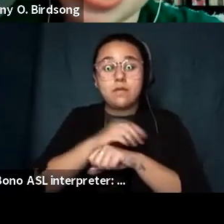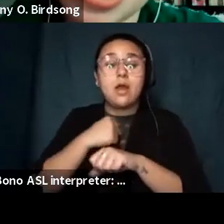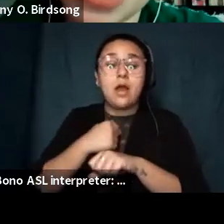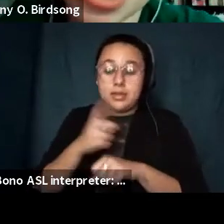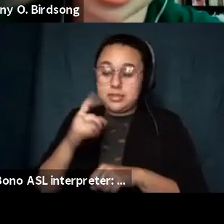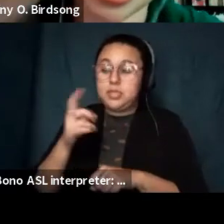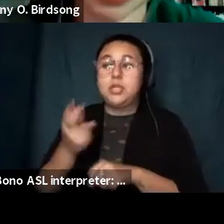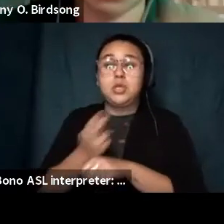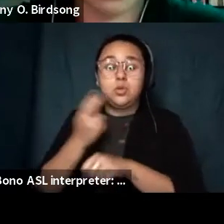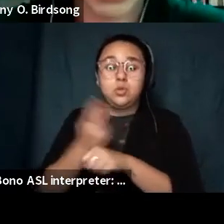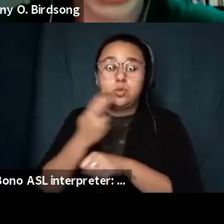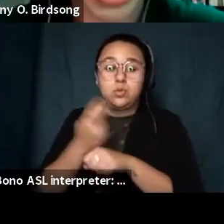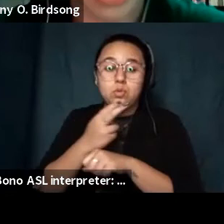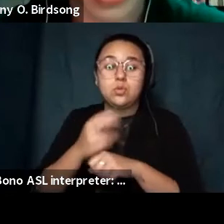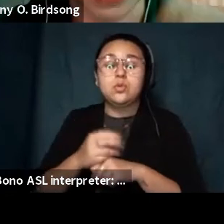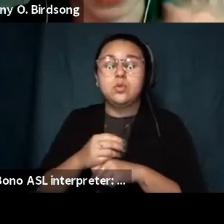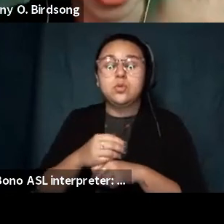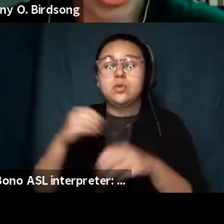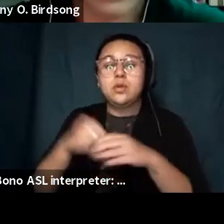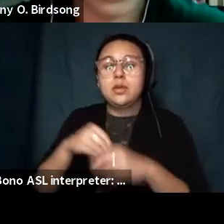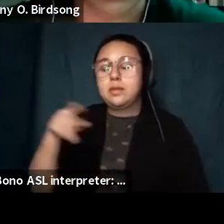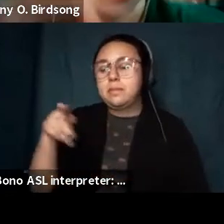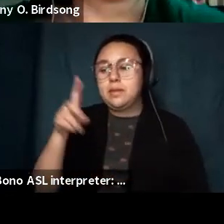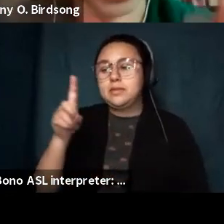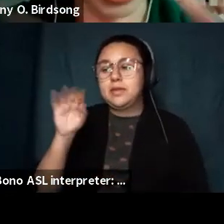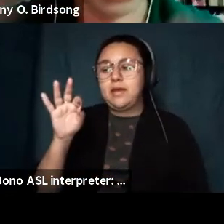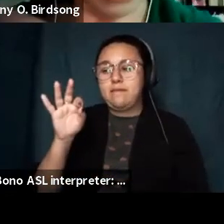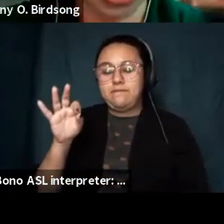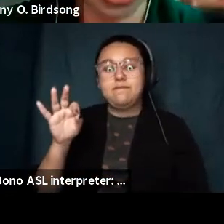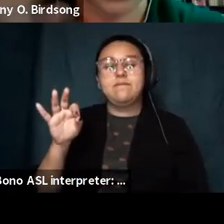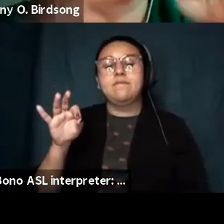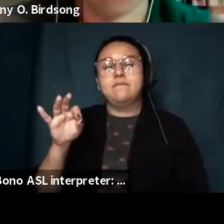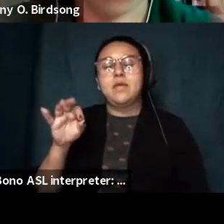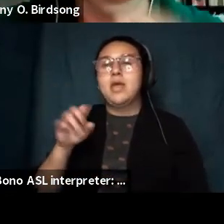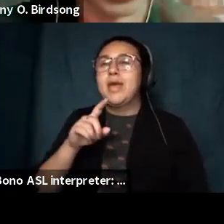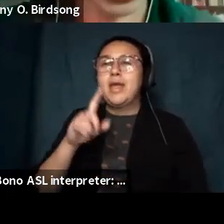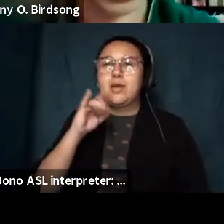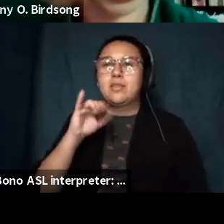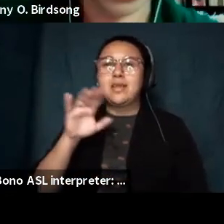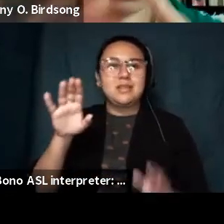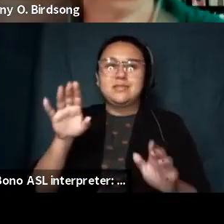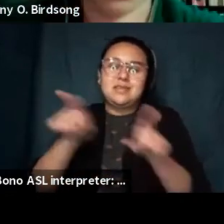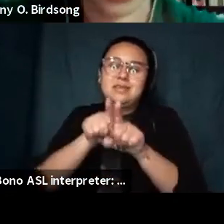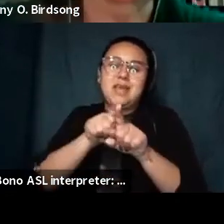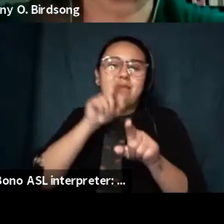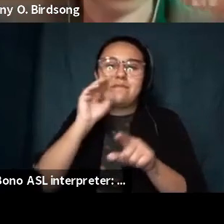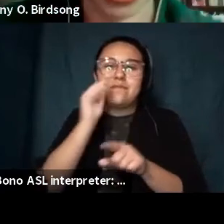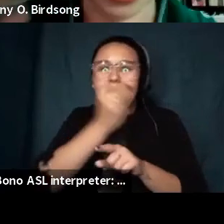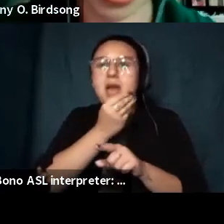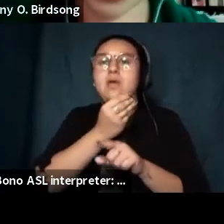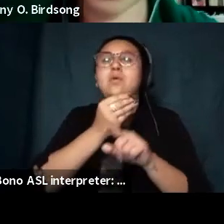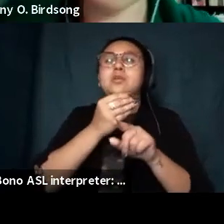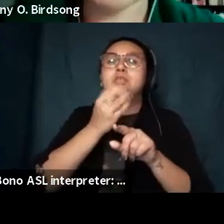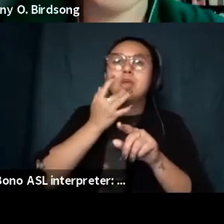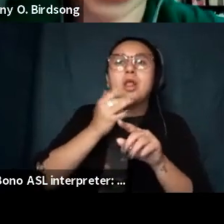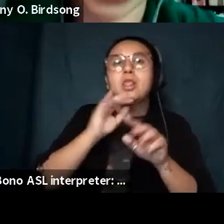just it was in sort of like a pdf of of different iterations of the same sort like flowers and um different spots of color